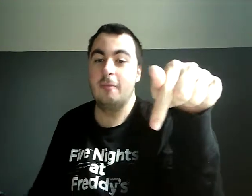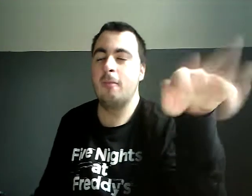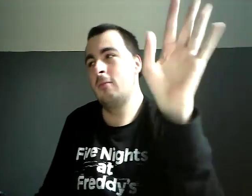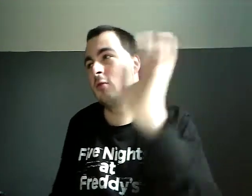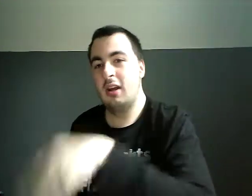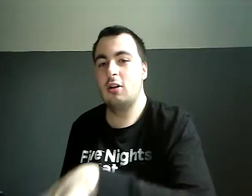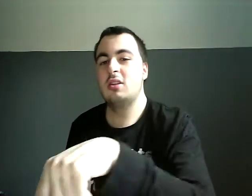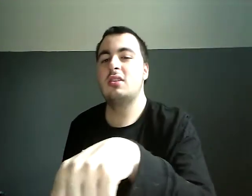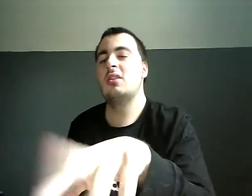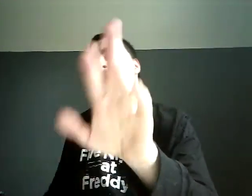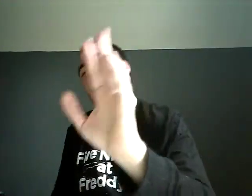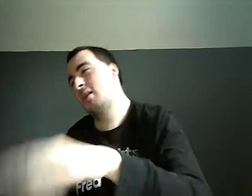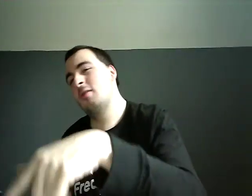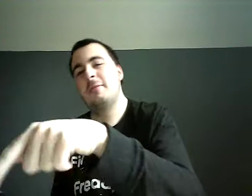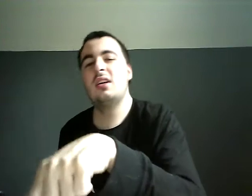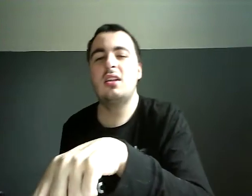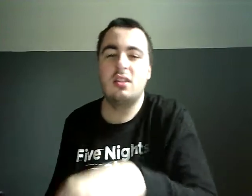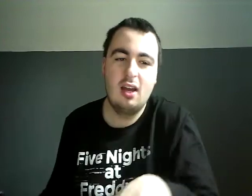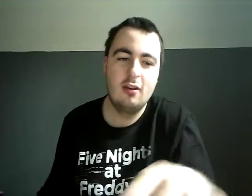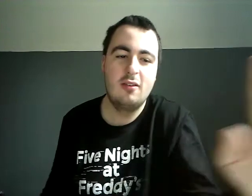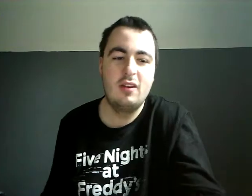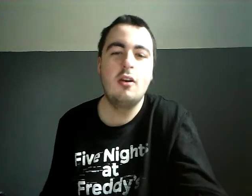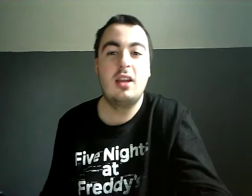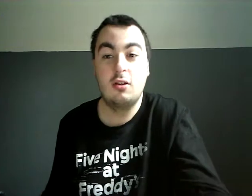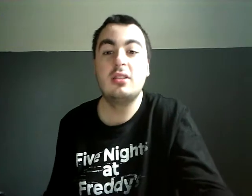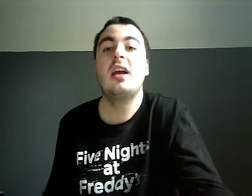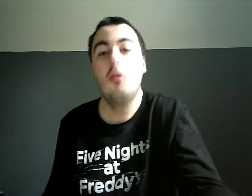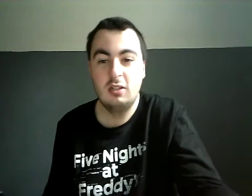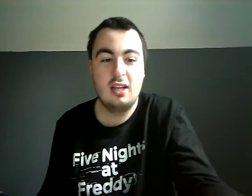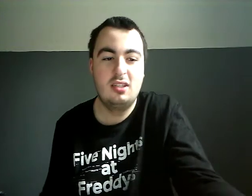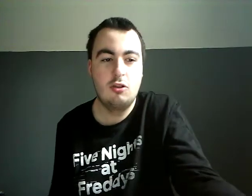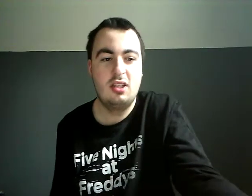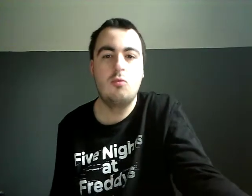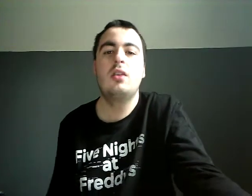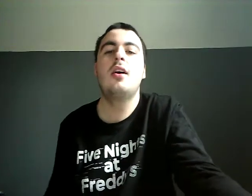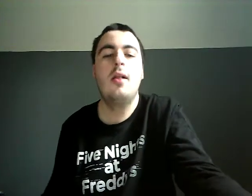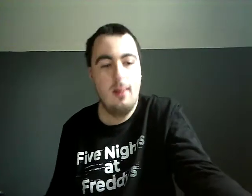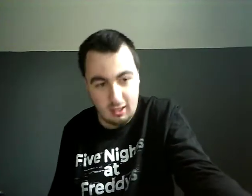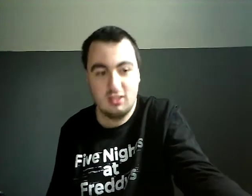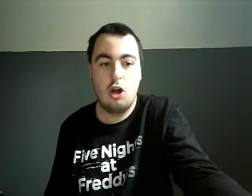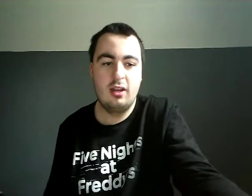The creators name would be in the title of the video and as always, I hope you guys enjoyed this one. Let's start it